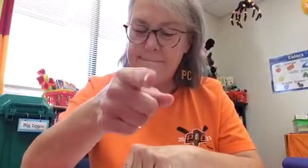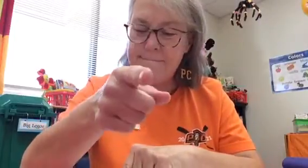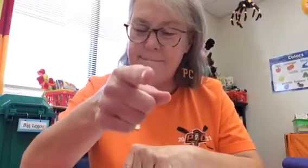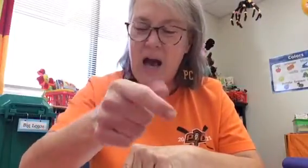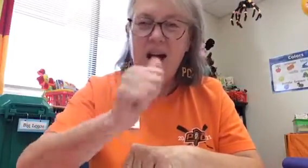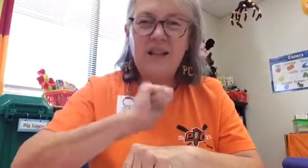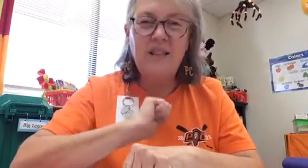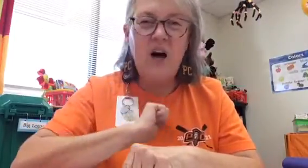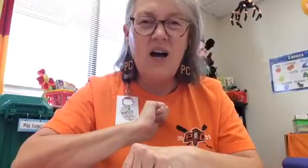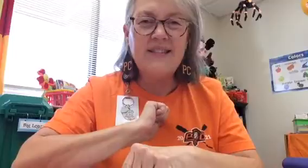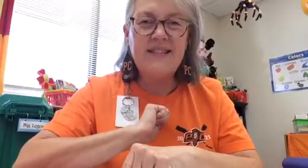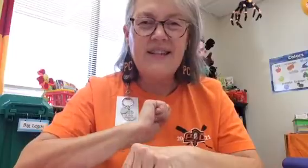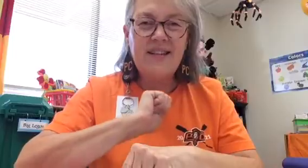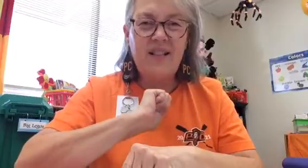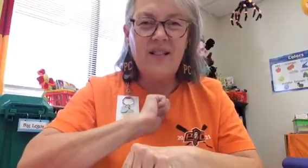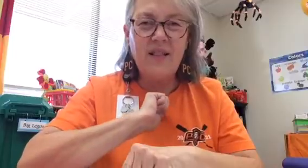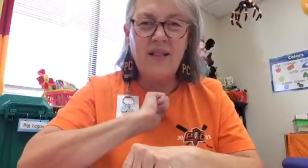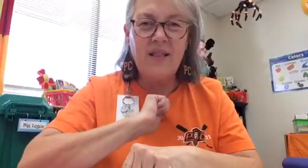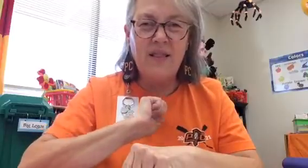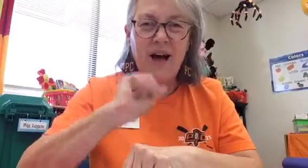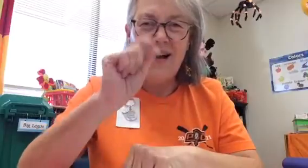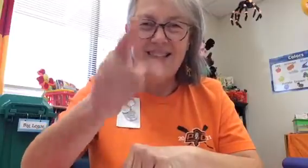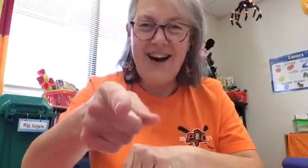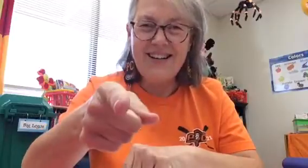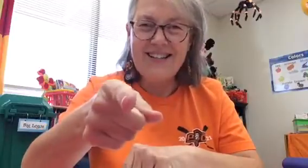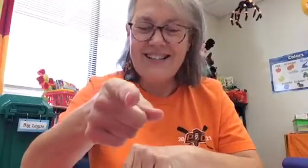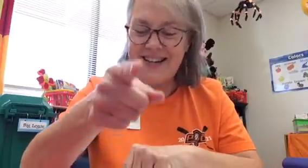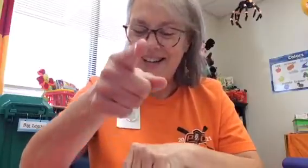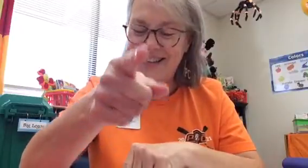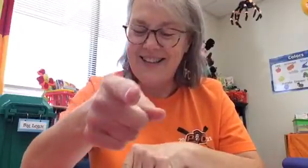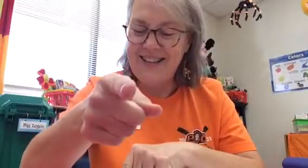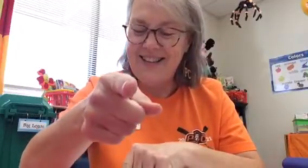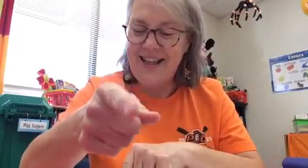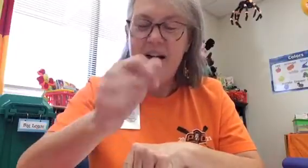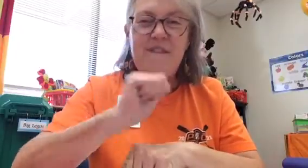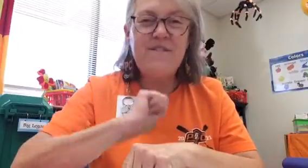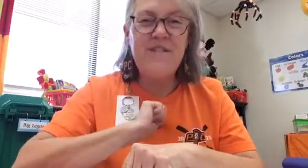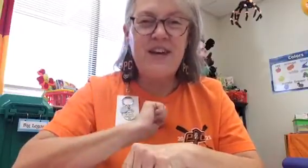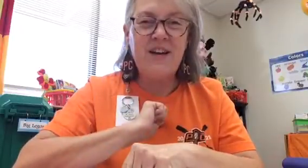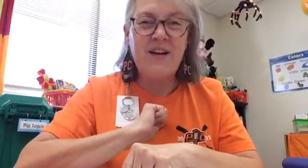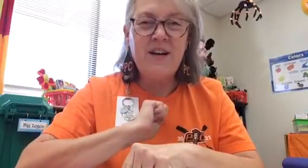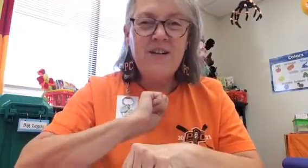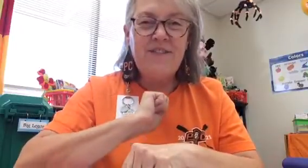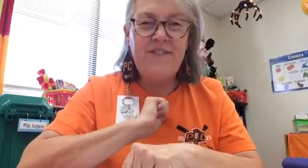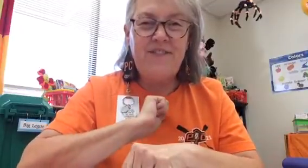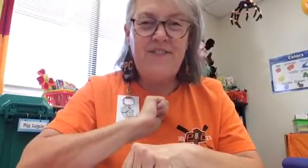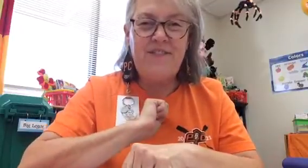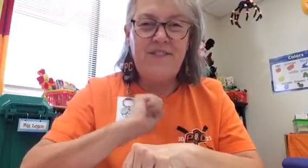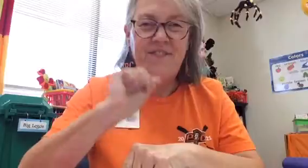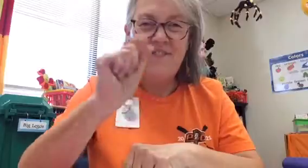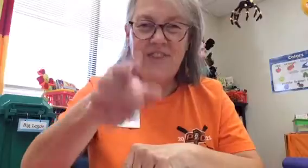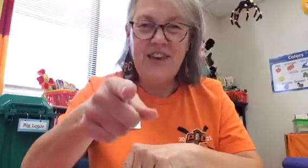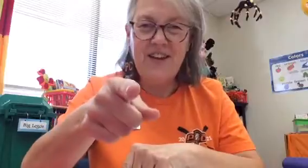mmm. Lost, l. Lost, l. Fear, th. Fear.